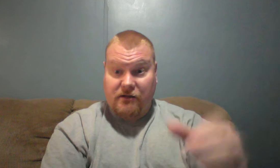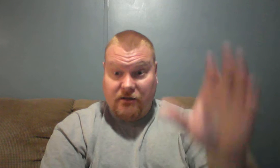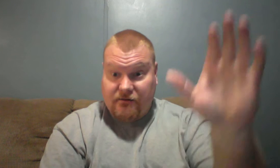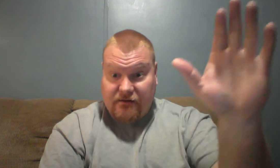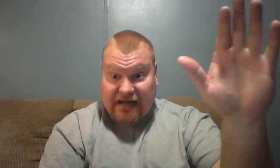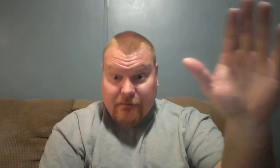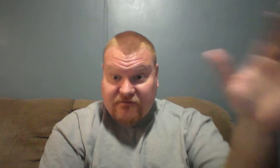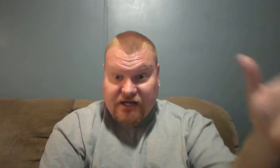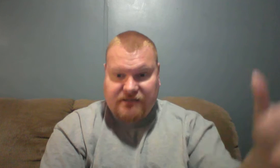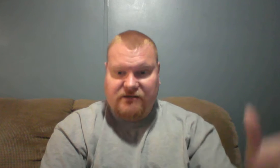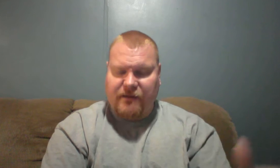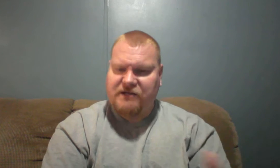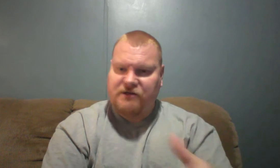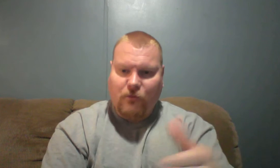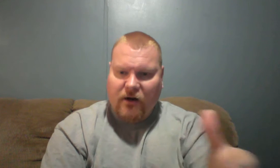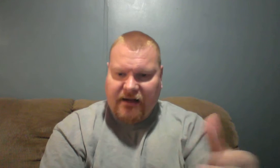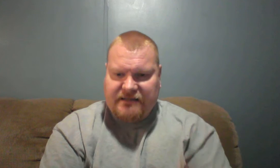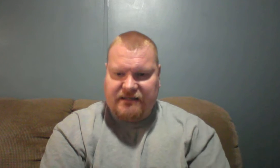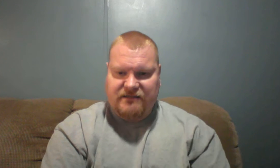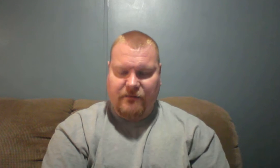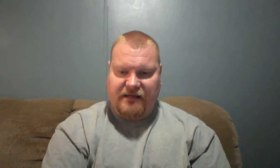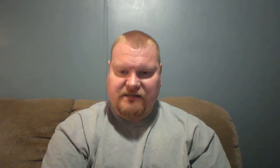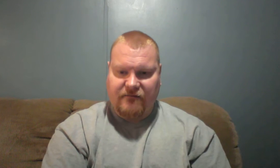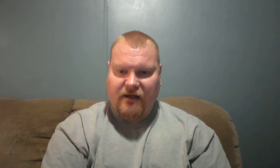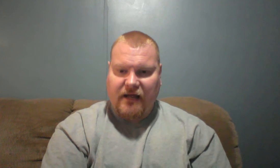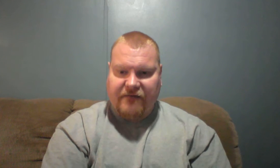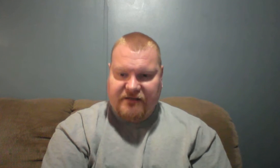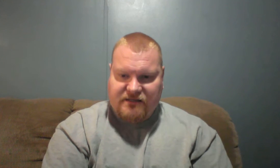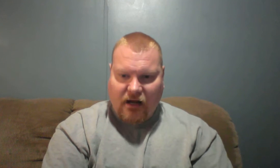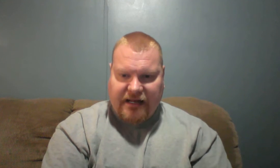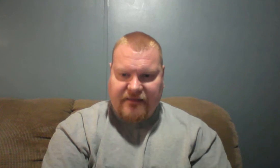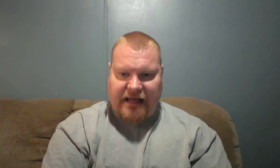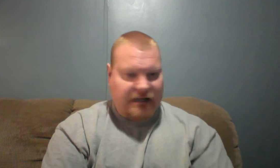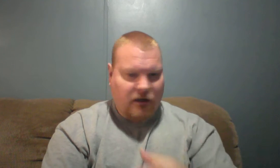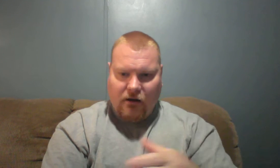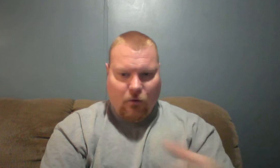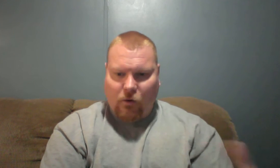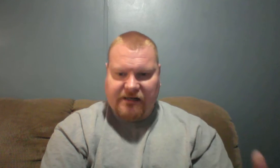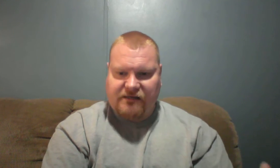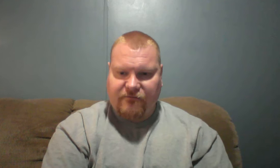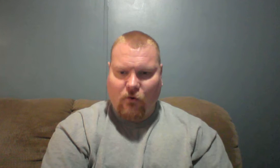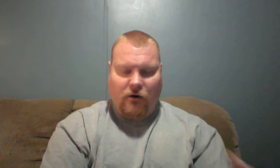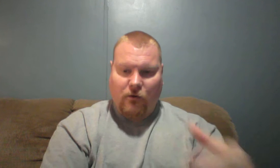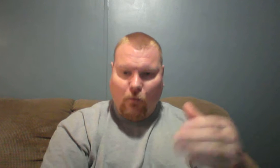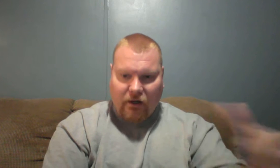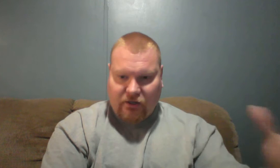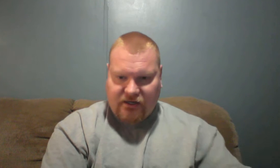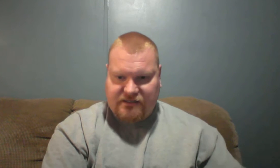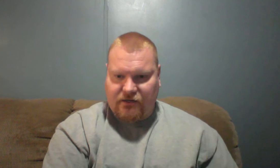the name of Jesus mentioned? Where is it in some of that stuff? If it's not in that, what is it for? What good is it doing?